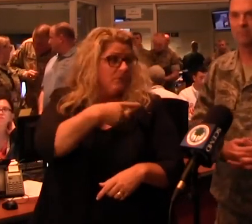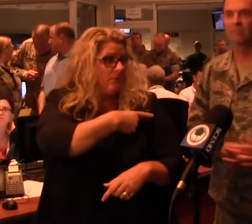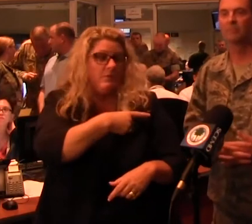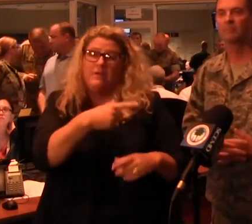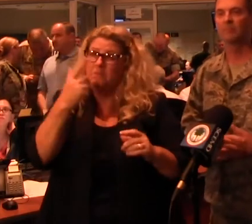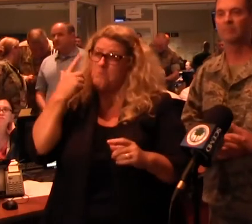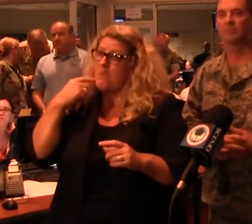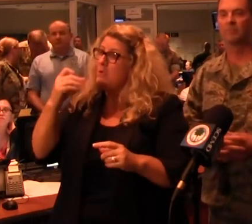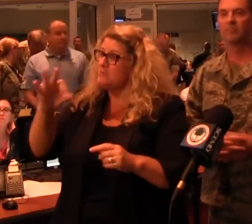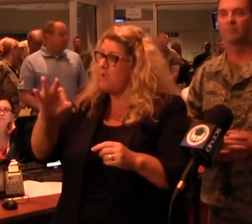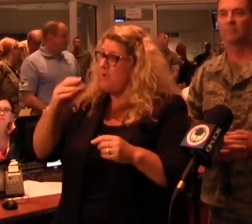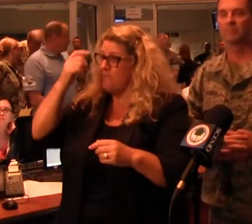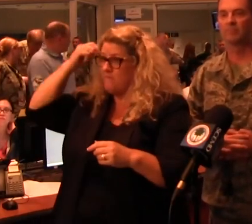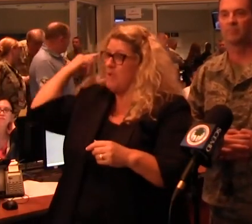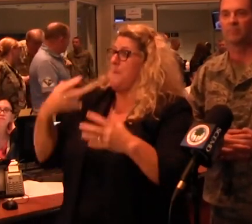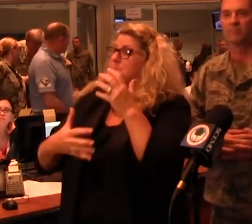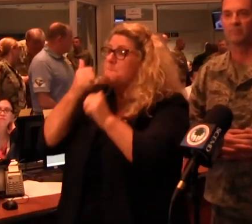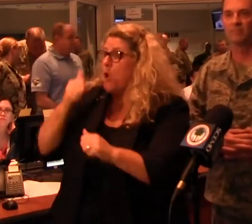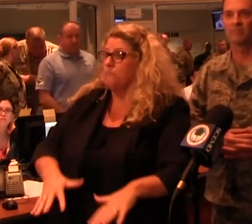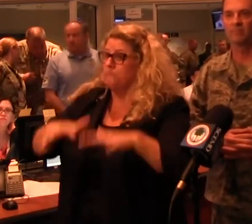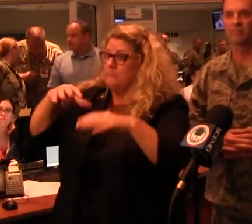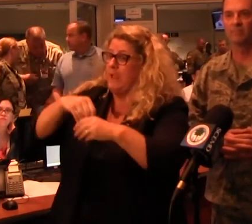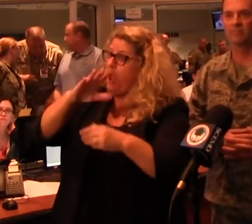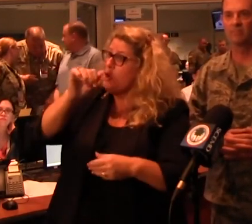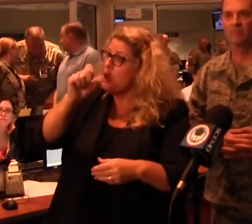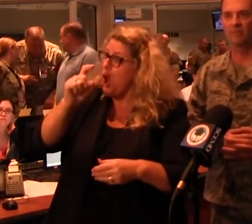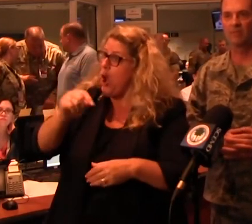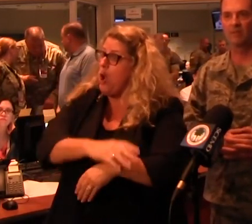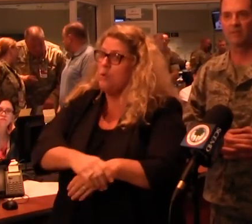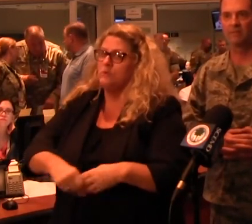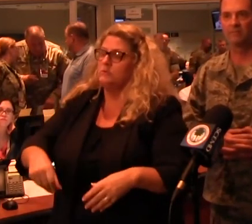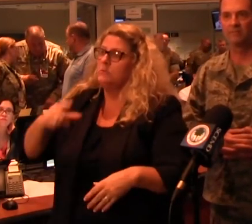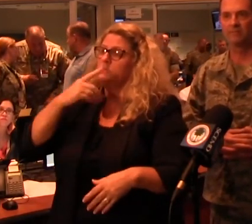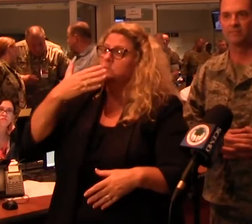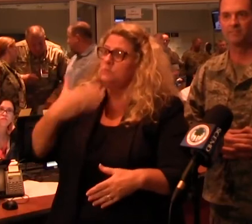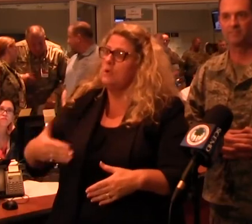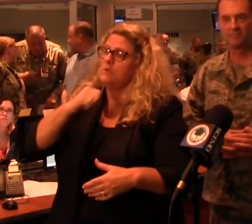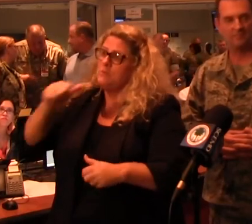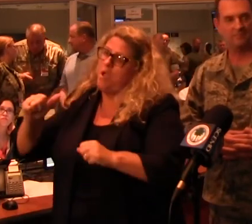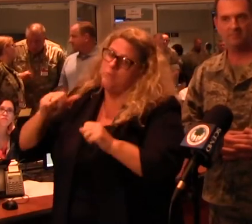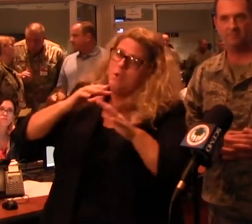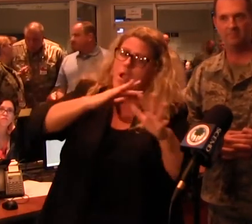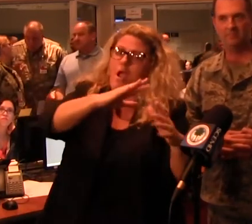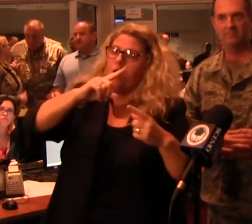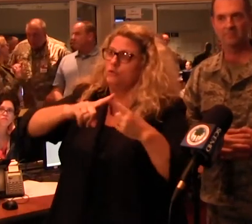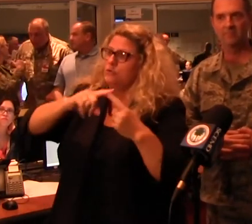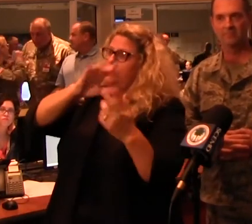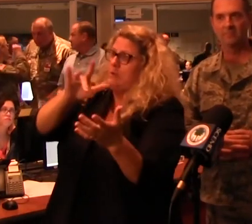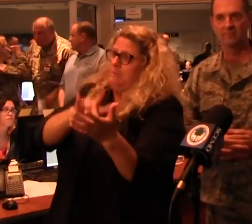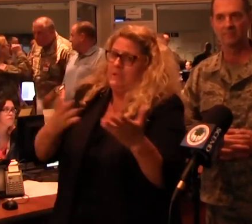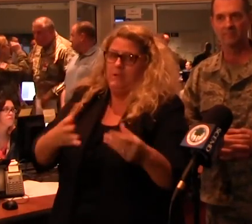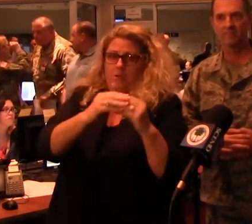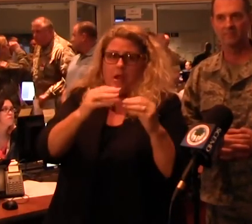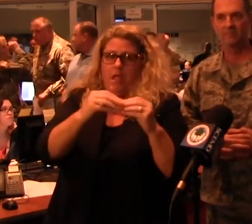event was contained mostly to the coast, has that helped you guys in your response efforts, not having to stretch it up here to the midlands too much? And just mainly having one area